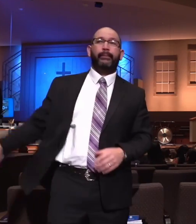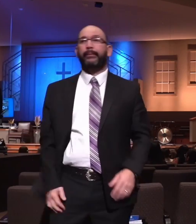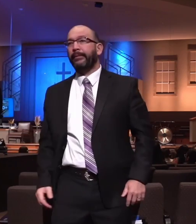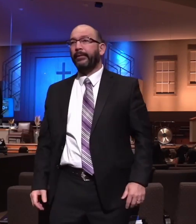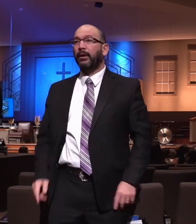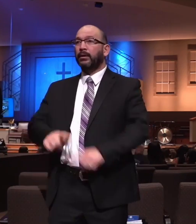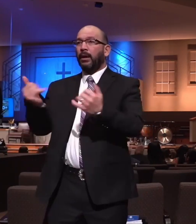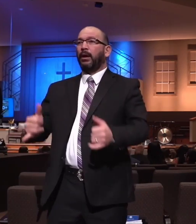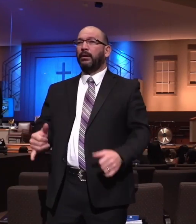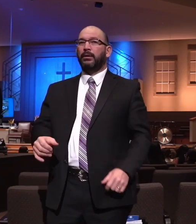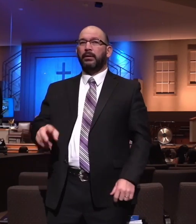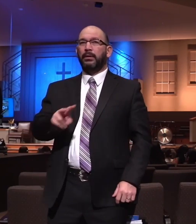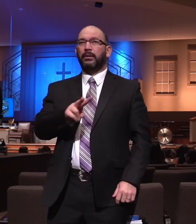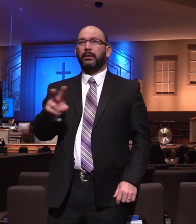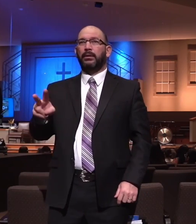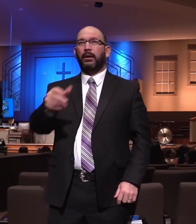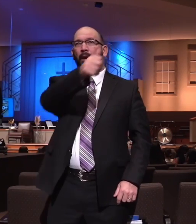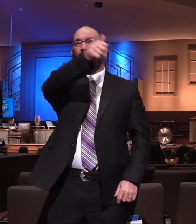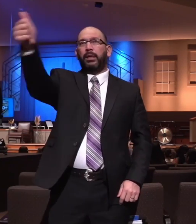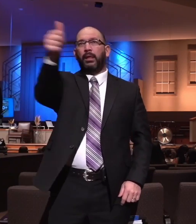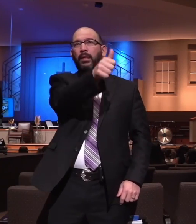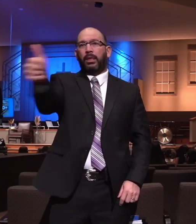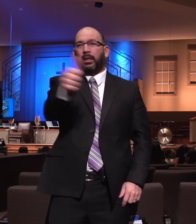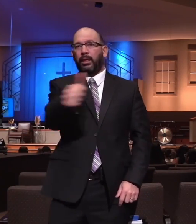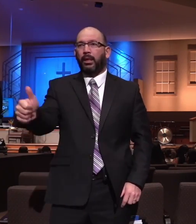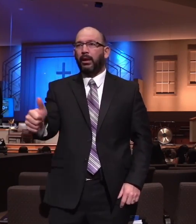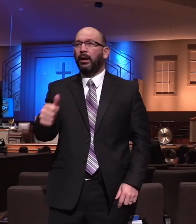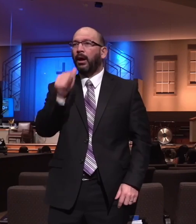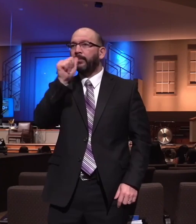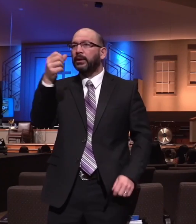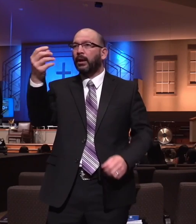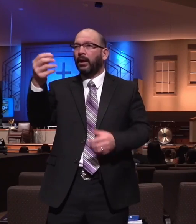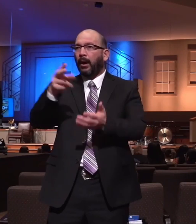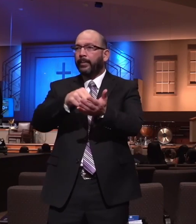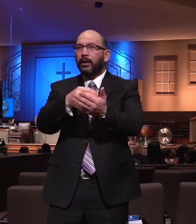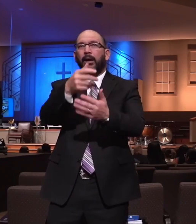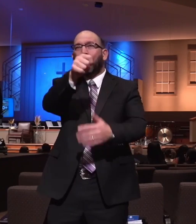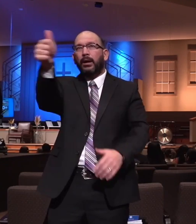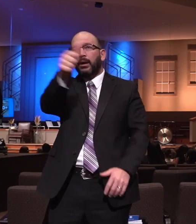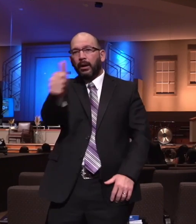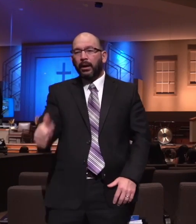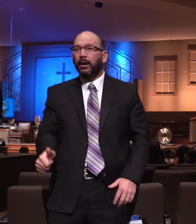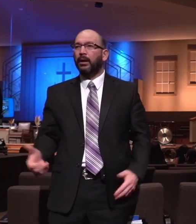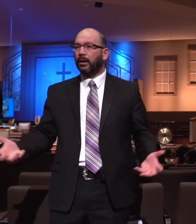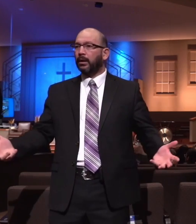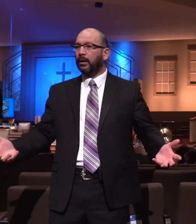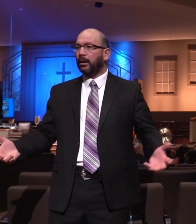there's, you know, probably 50 kinds of peanut butter. There's milk made out of almonds. I mean, what's the world coming to?